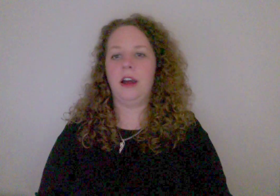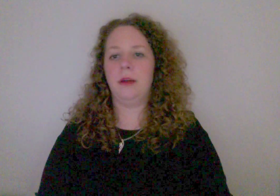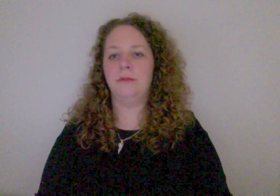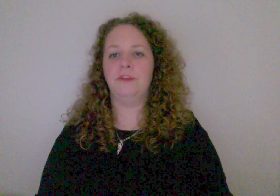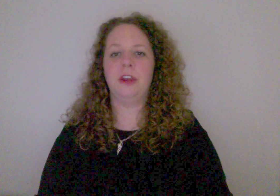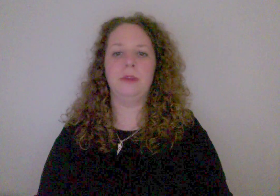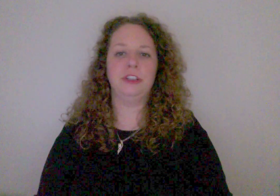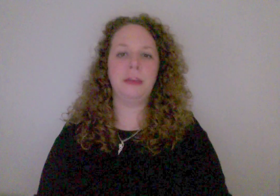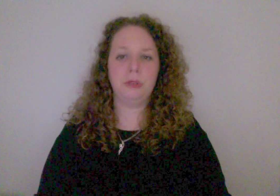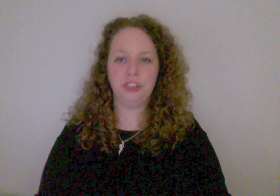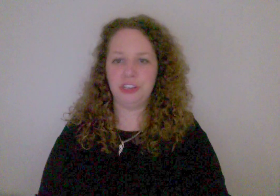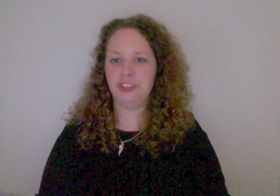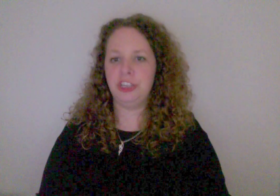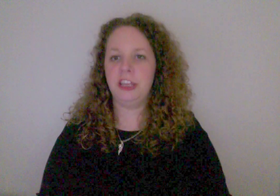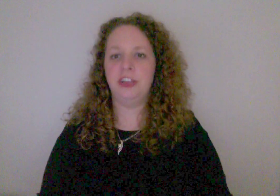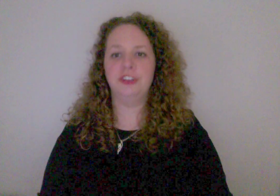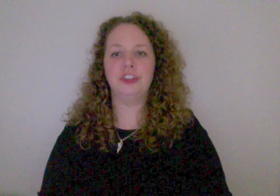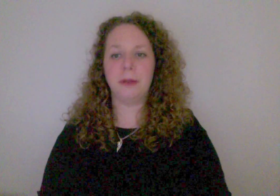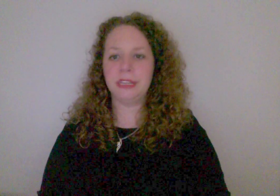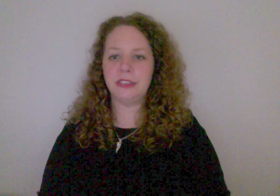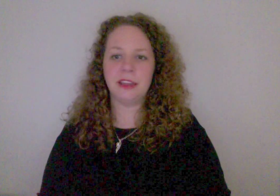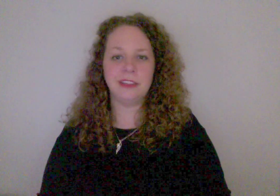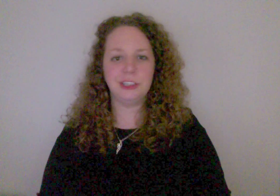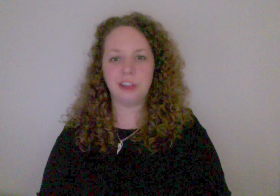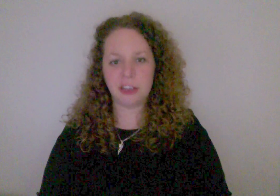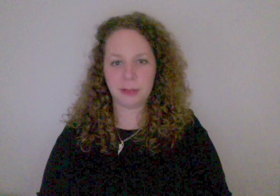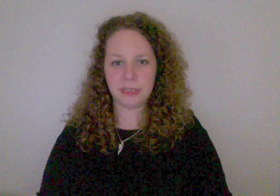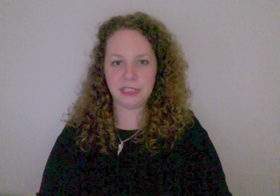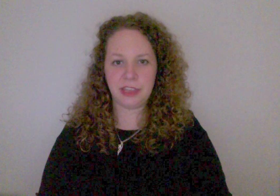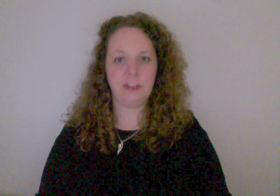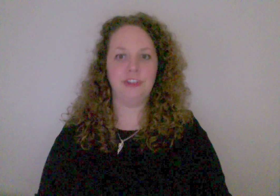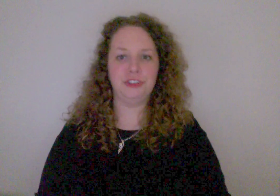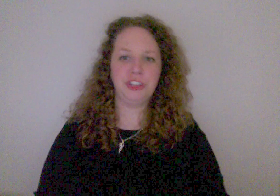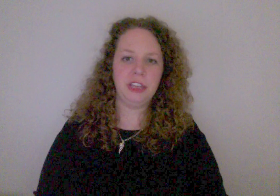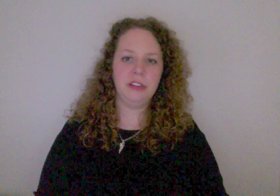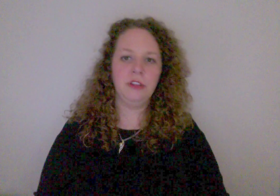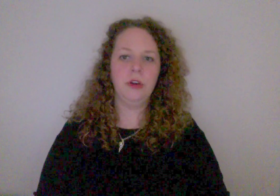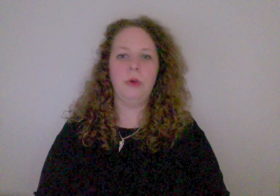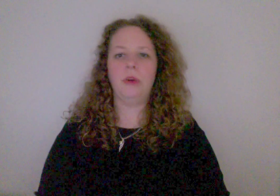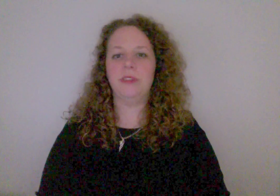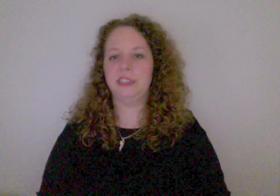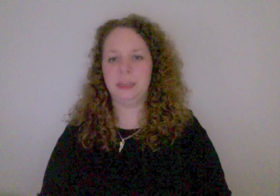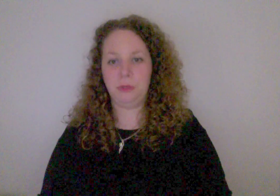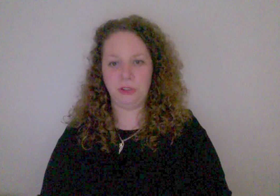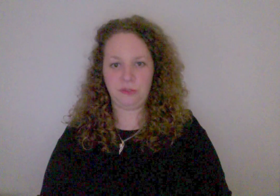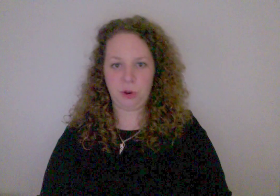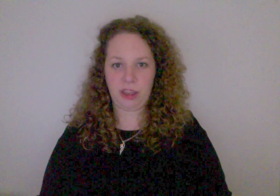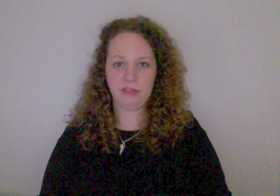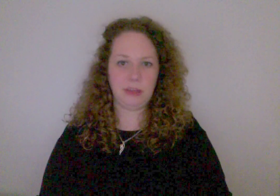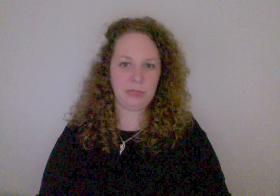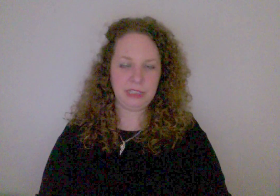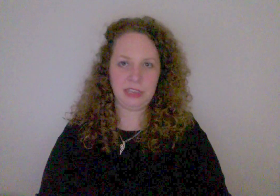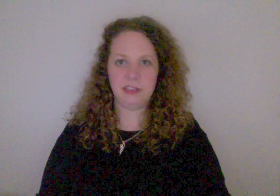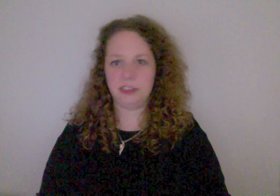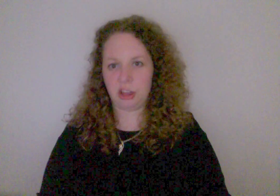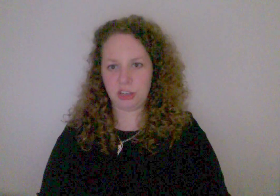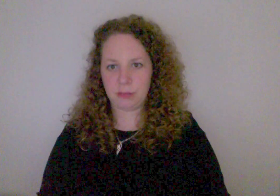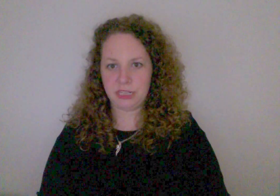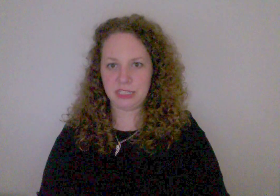from your temple to your cheek, your dominant side to your non-dominant side on your chin, or the same on your forehead, dominant side side to non-dominant